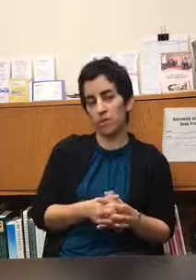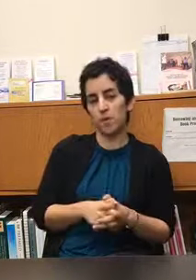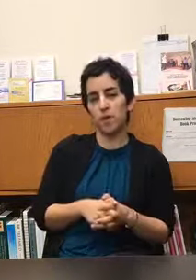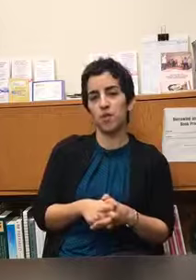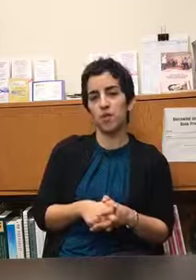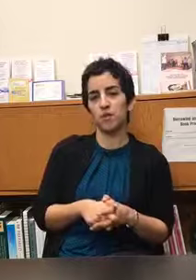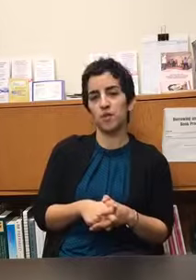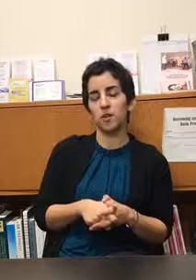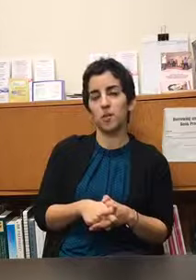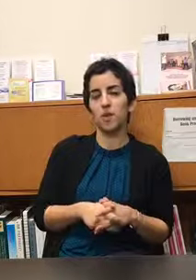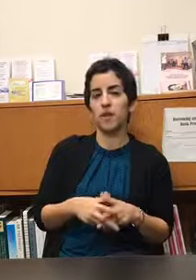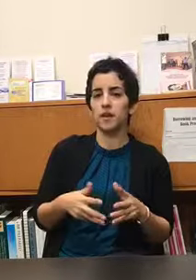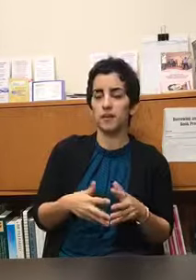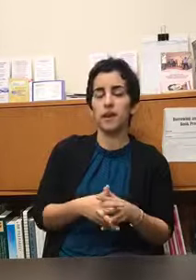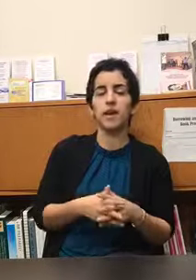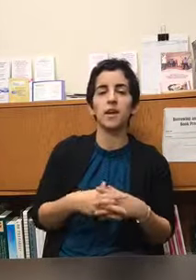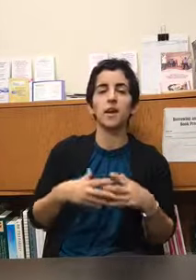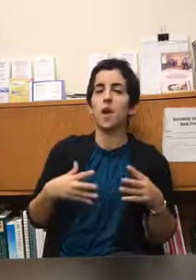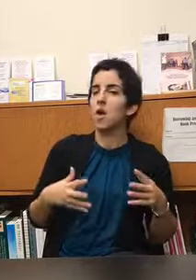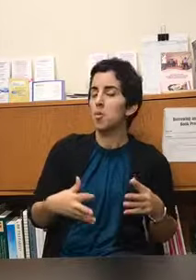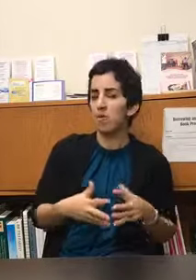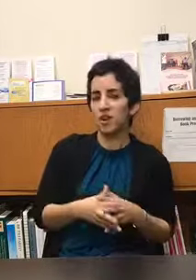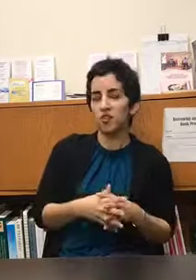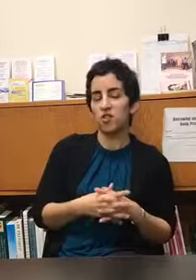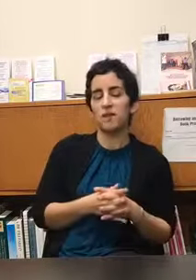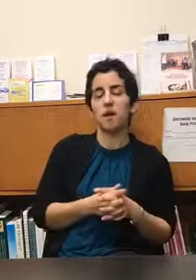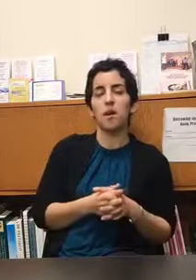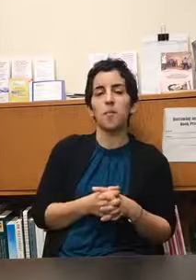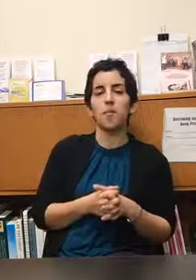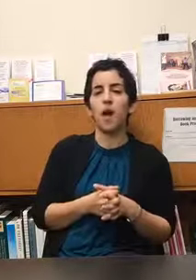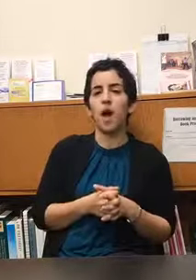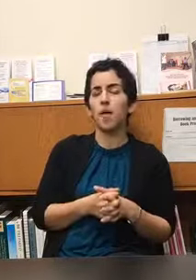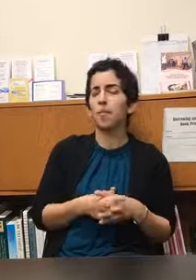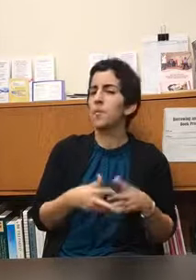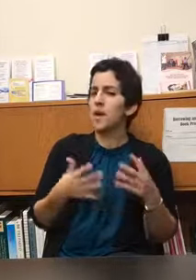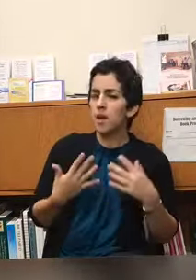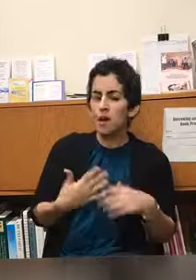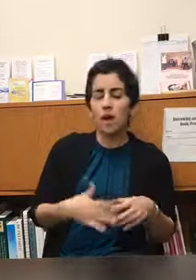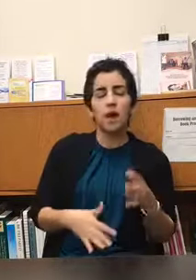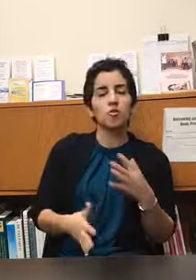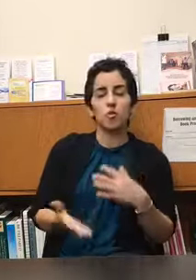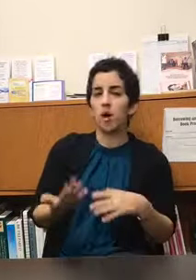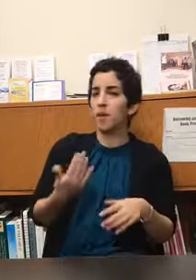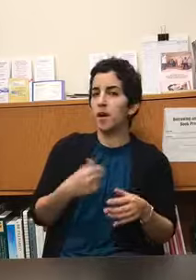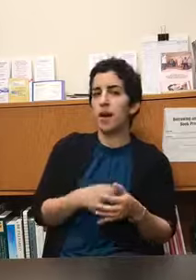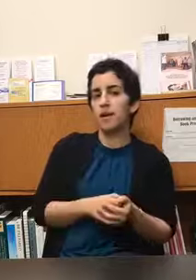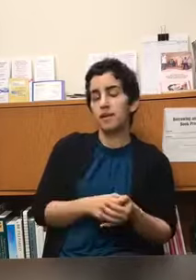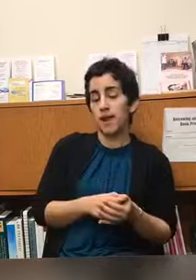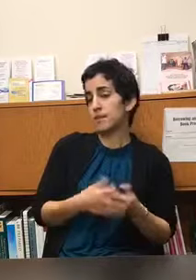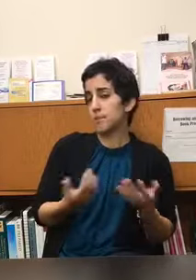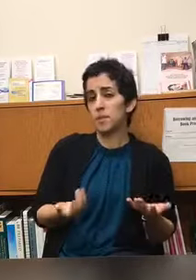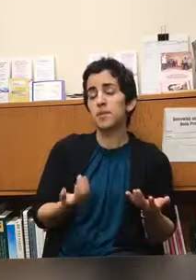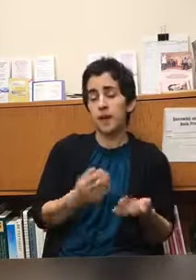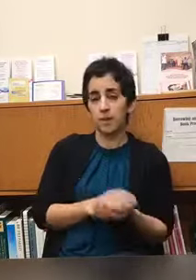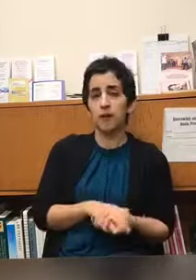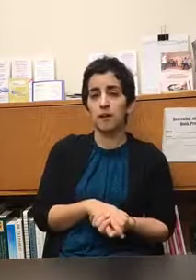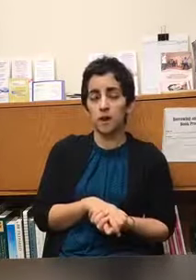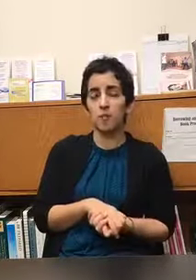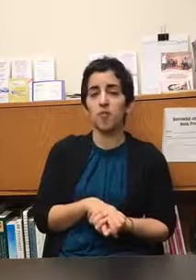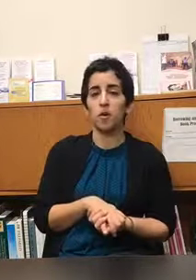women who are dealing with anxiety perfectionism trauma and and sometimes that can come from